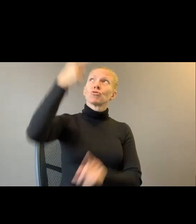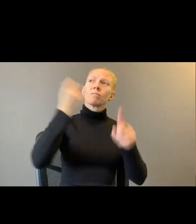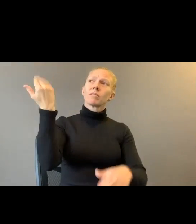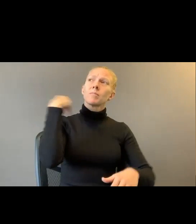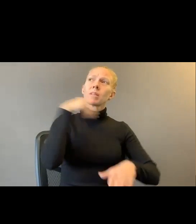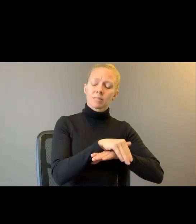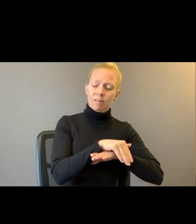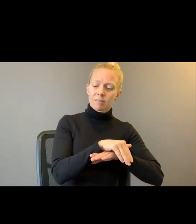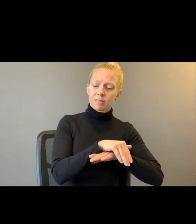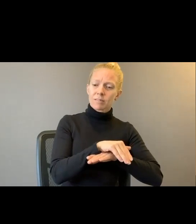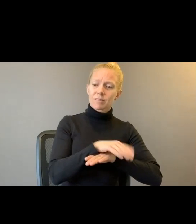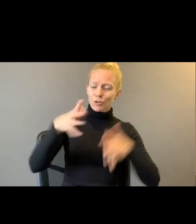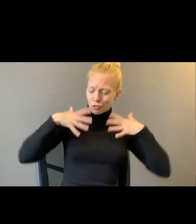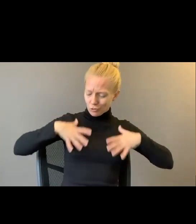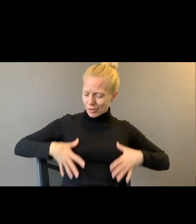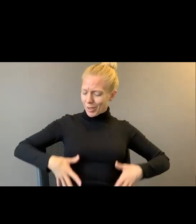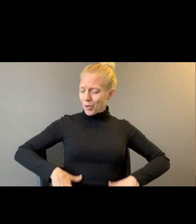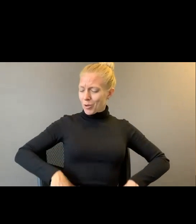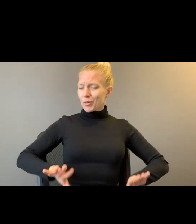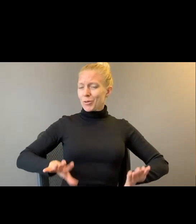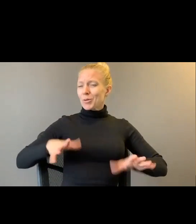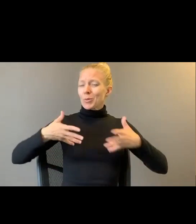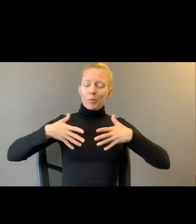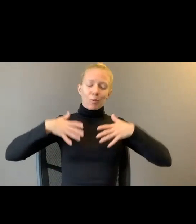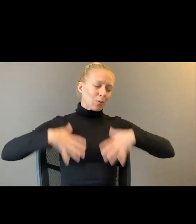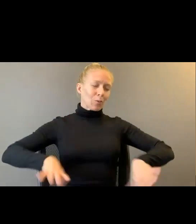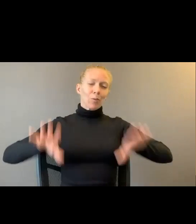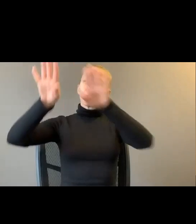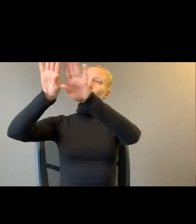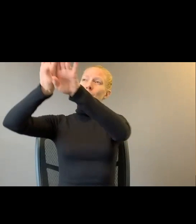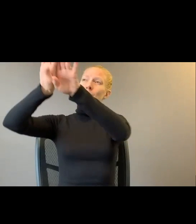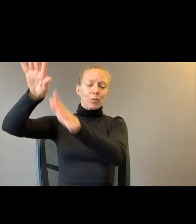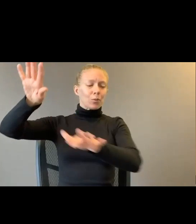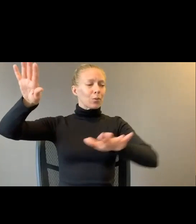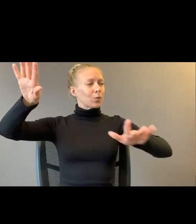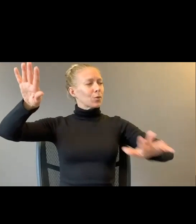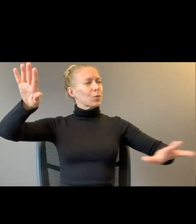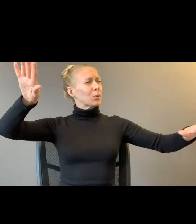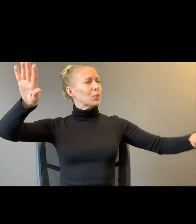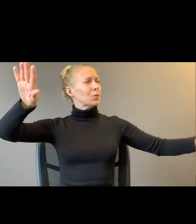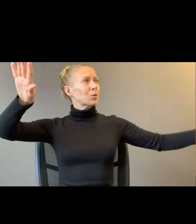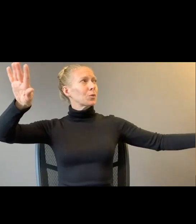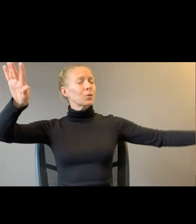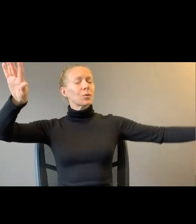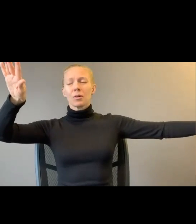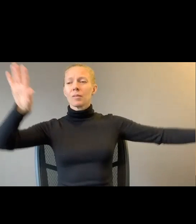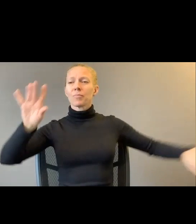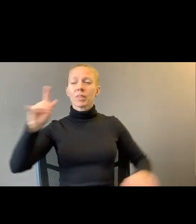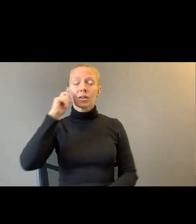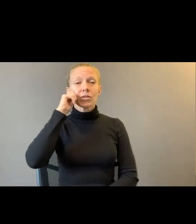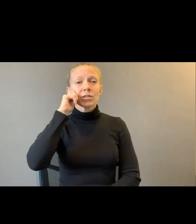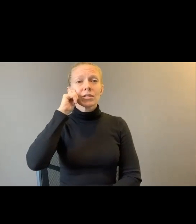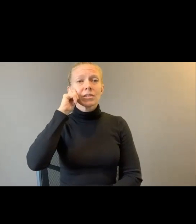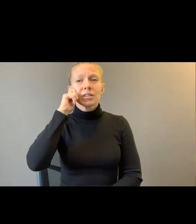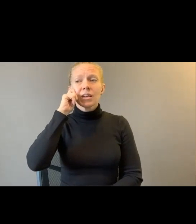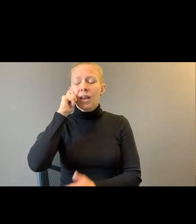of her gown flew through a silver tunnel without end. Her skin went right